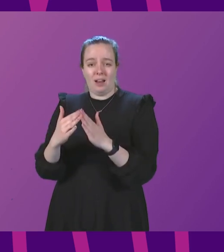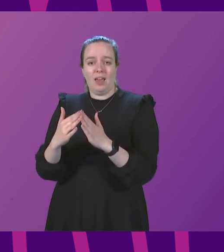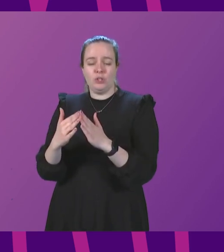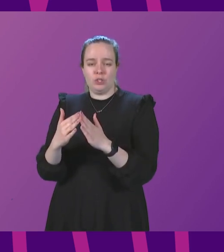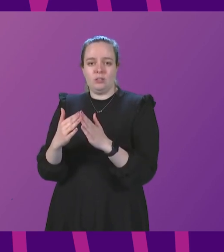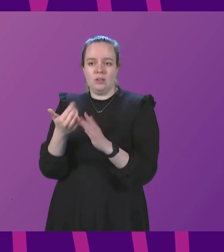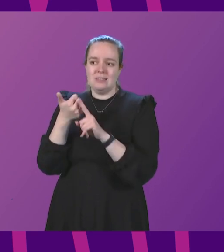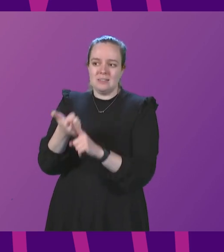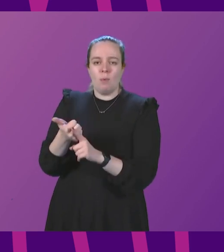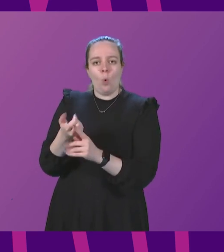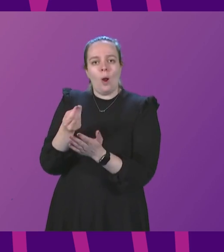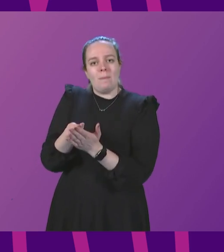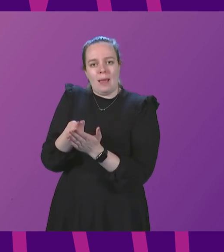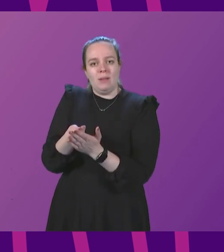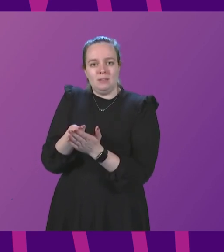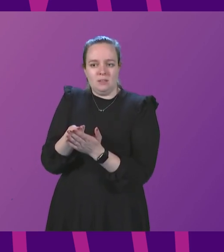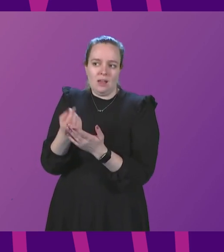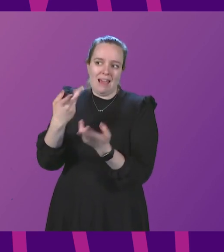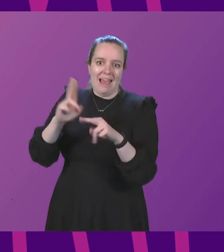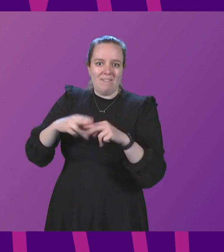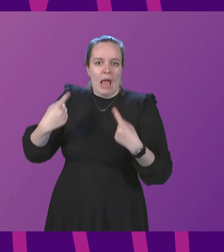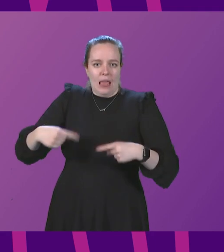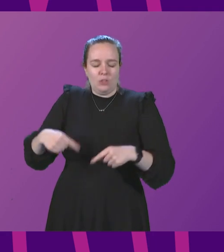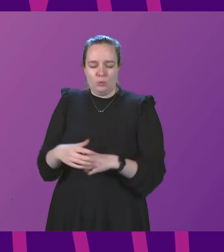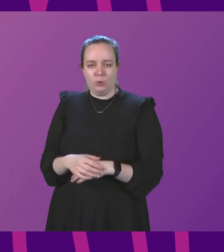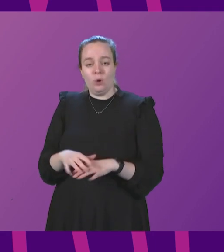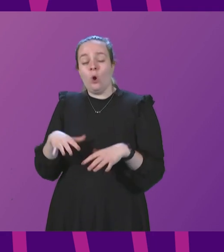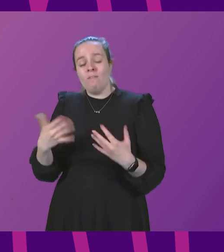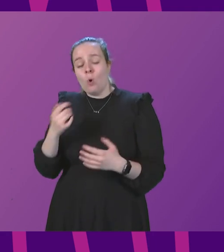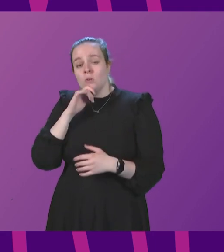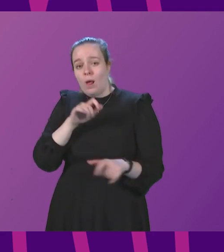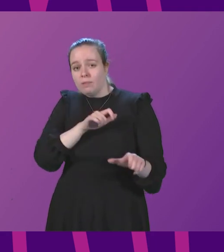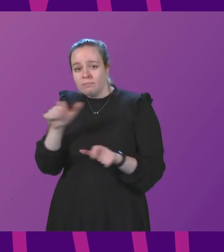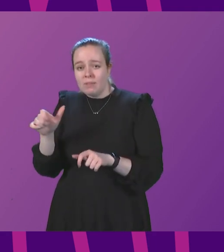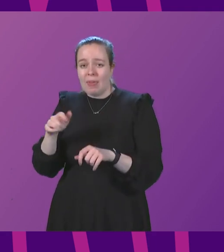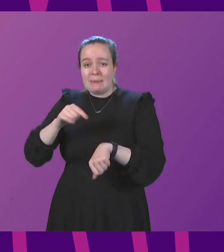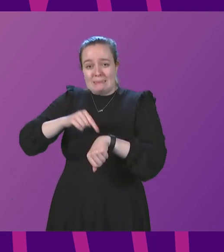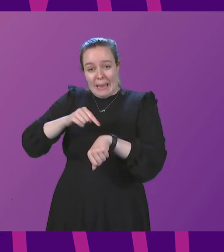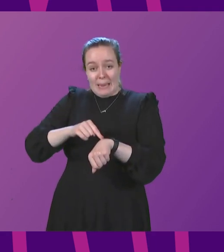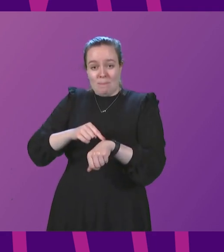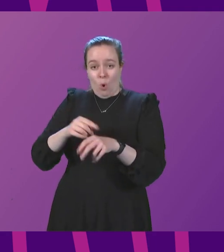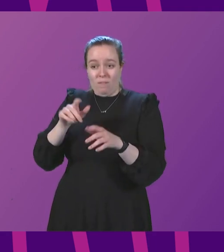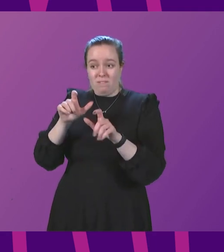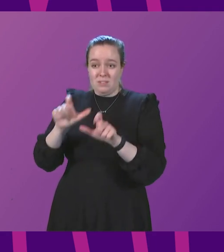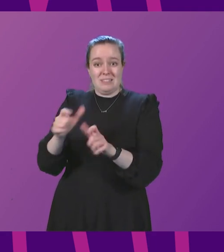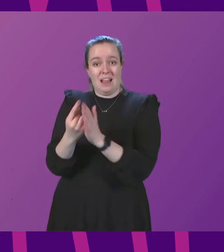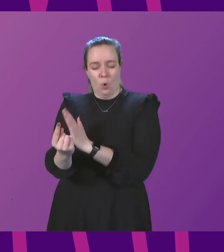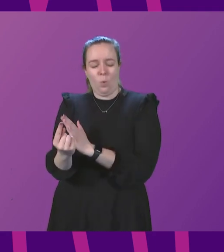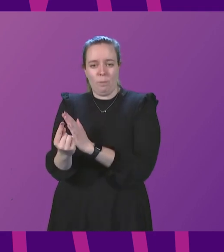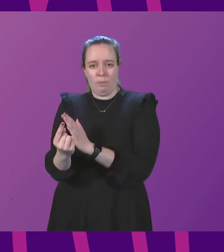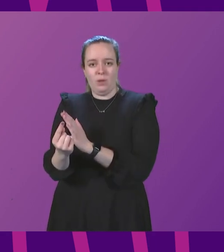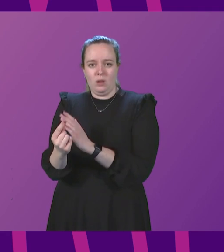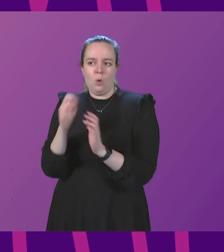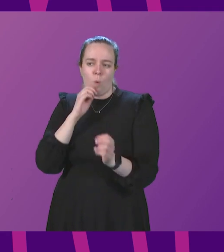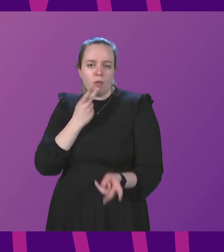available to those who are eligible. We will, of course, keep the recommended period of isolation under review, but I think it is worth stressing